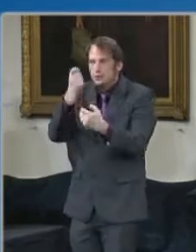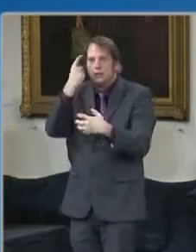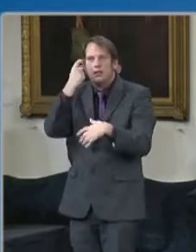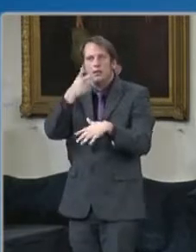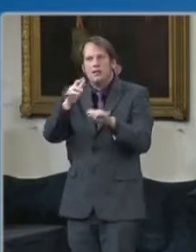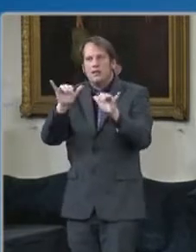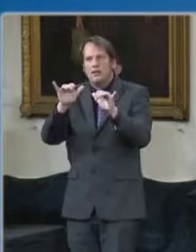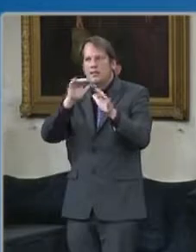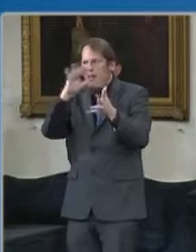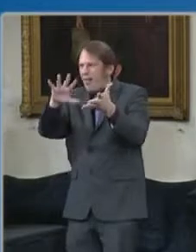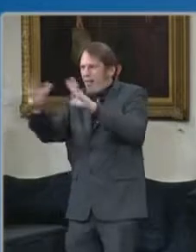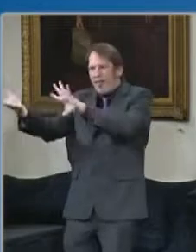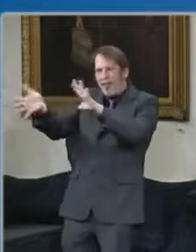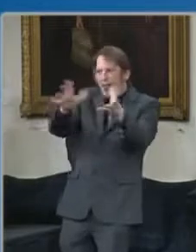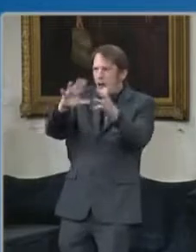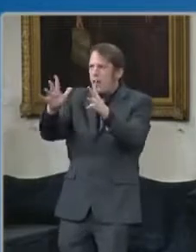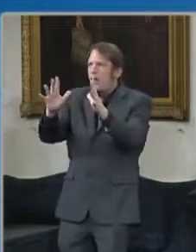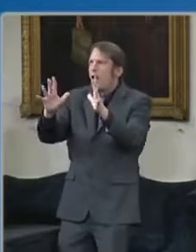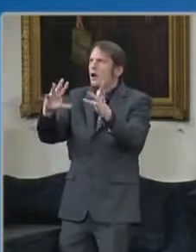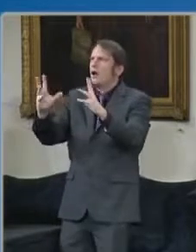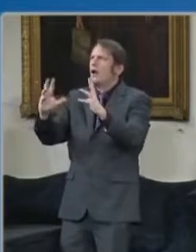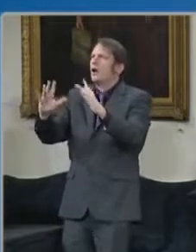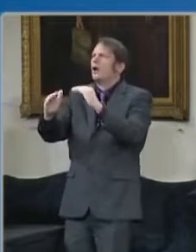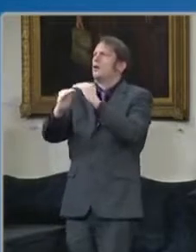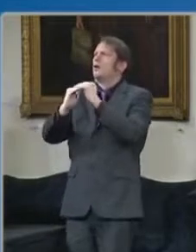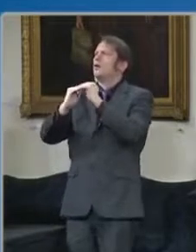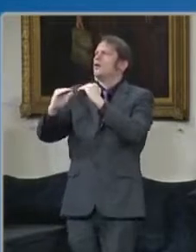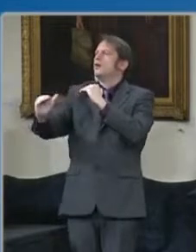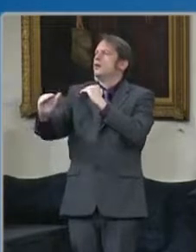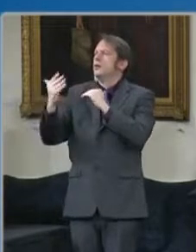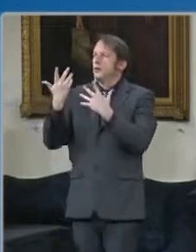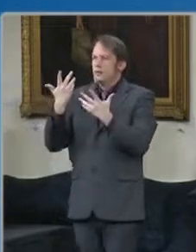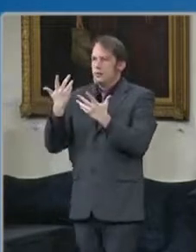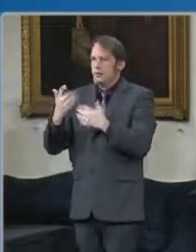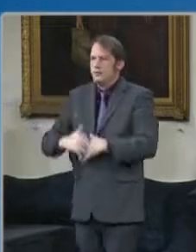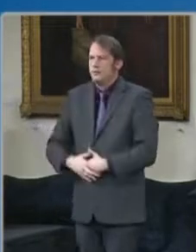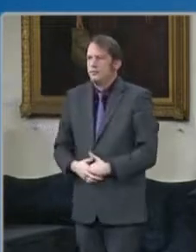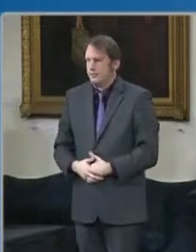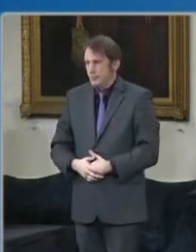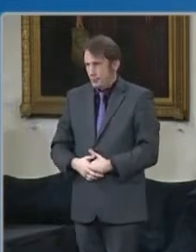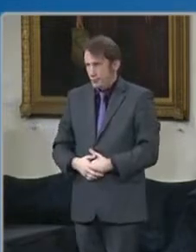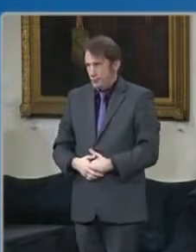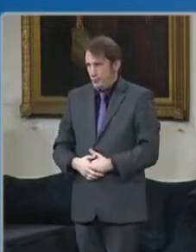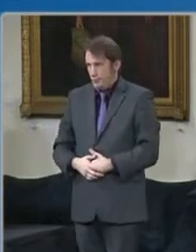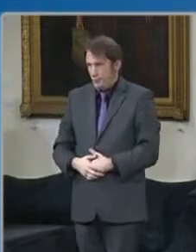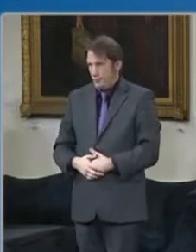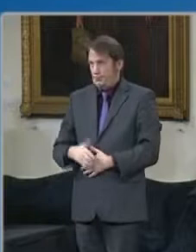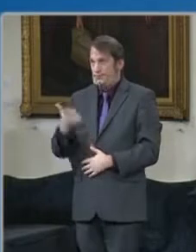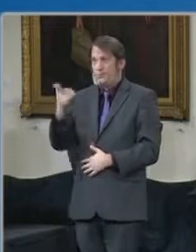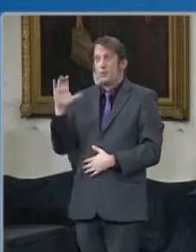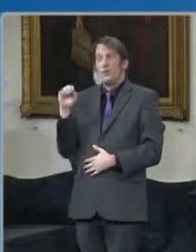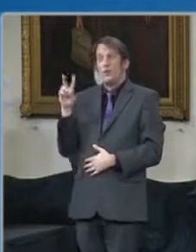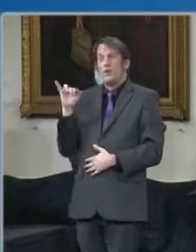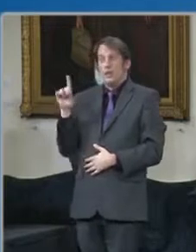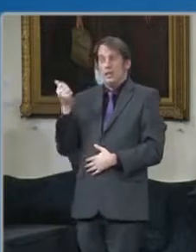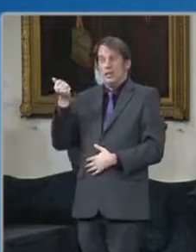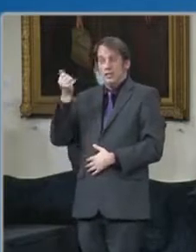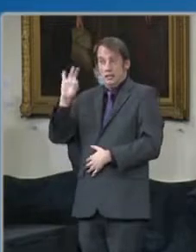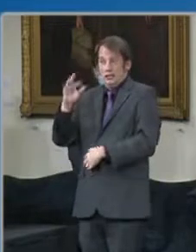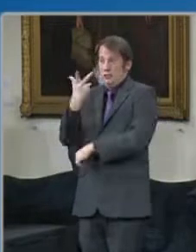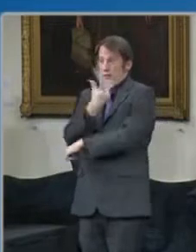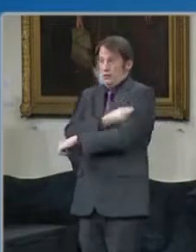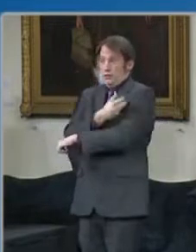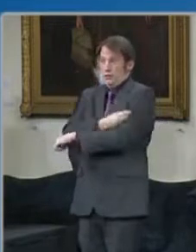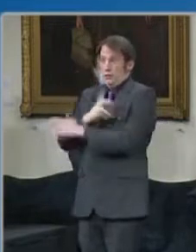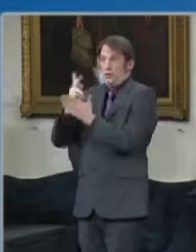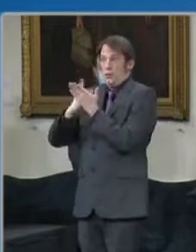that will address healthcare disparities. The COVID-19 community vaccination funding program will help to optimize